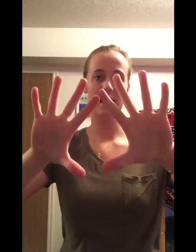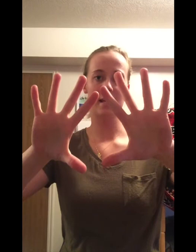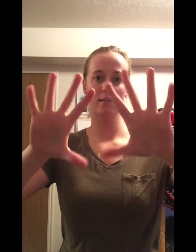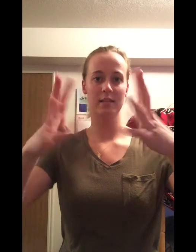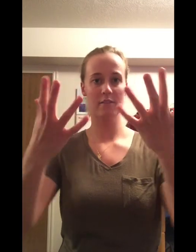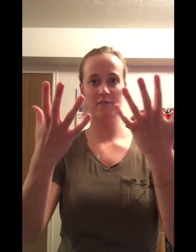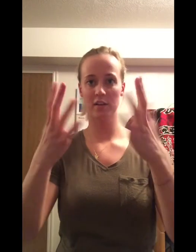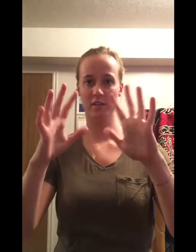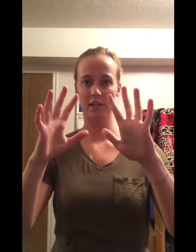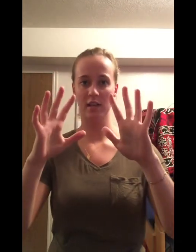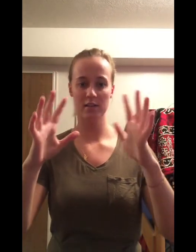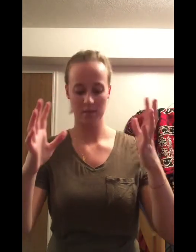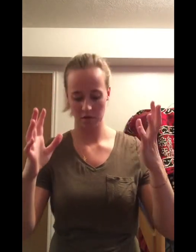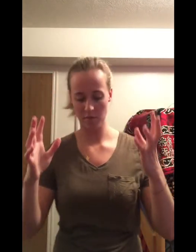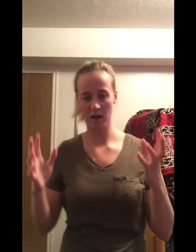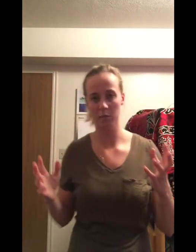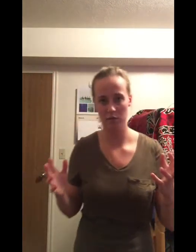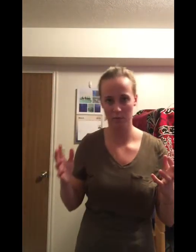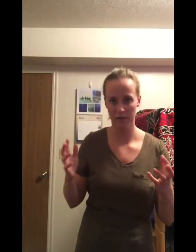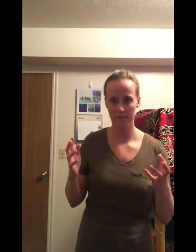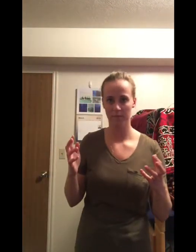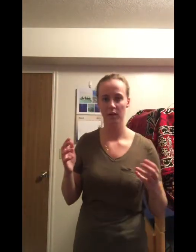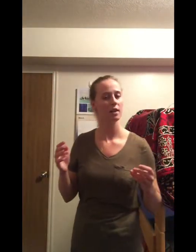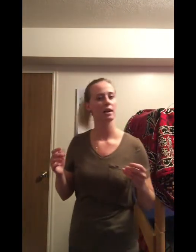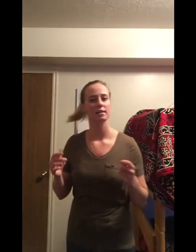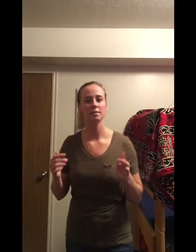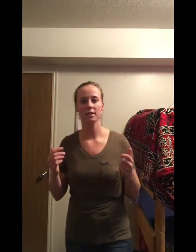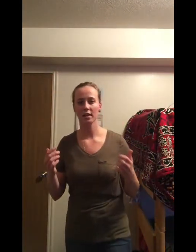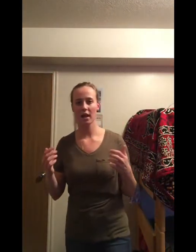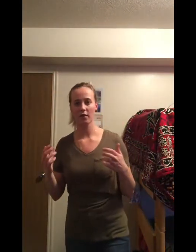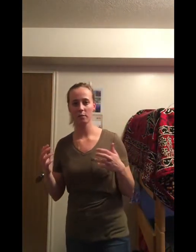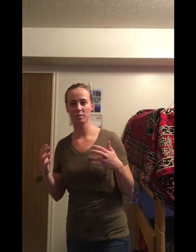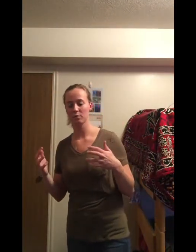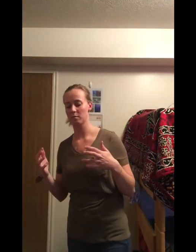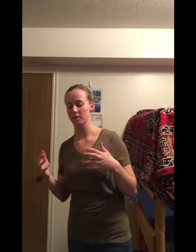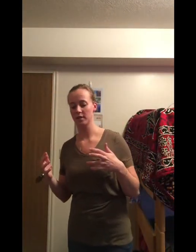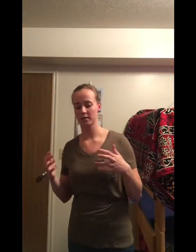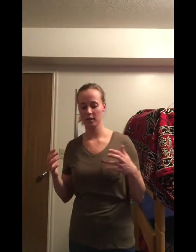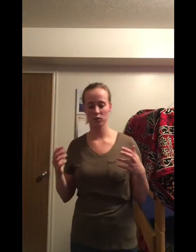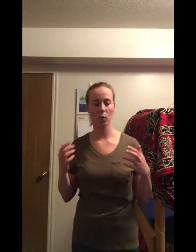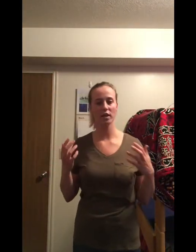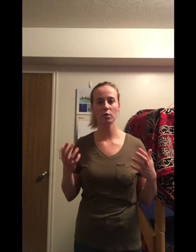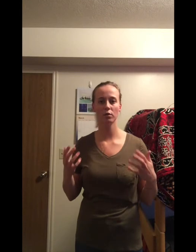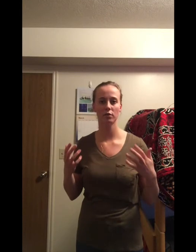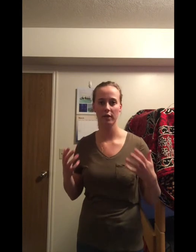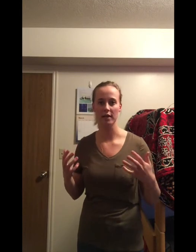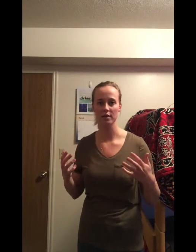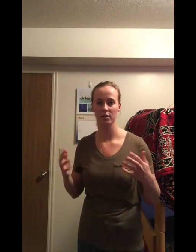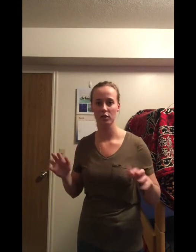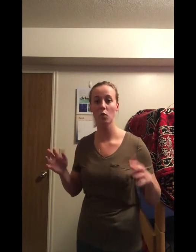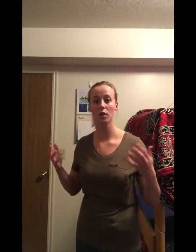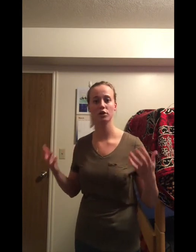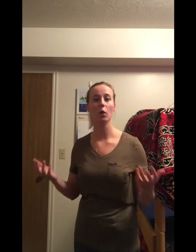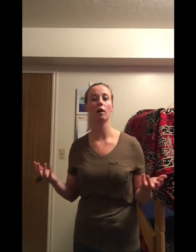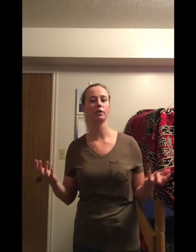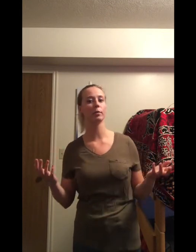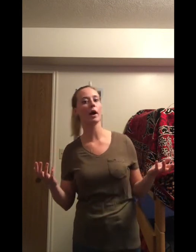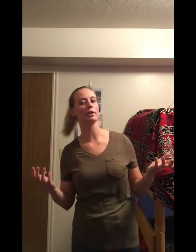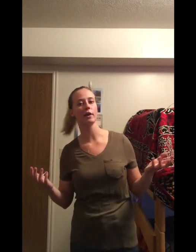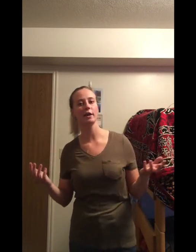take 10 fingers like this, and I'm going to back up a little bit. Something that kind of helps me remember this is when you go to vagus, you want to show off your body, right?